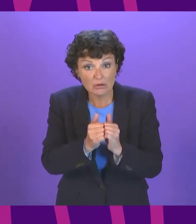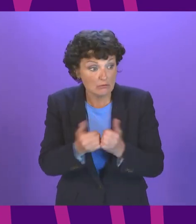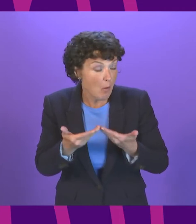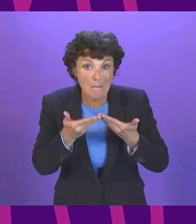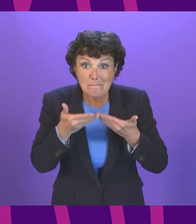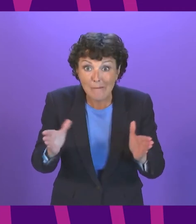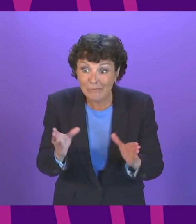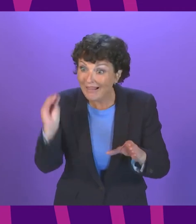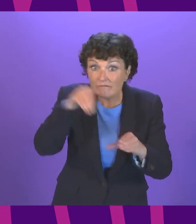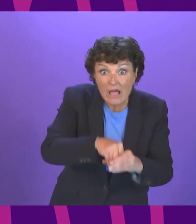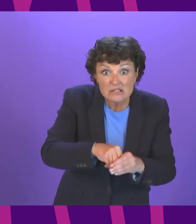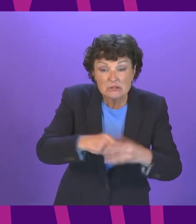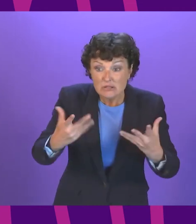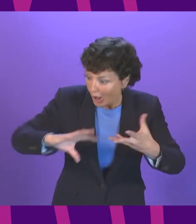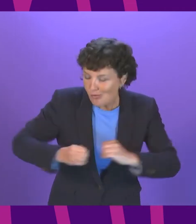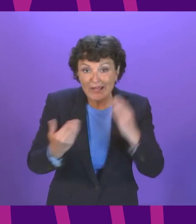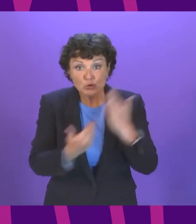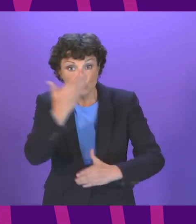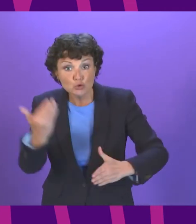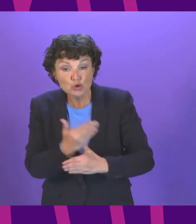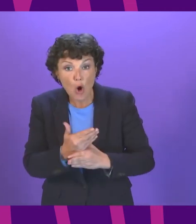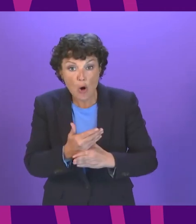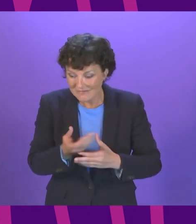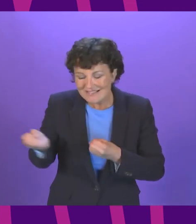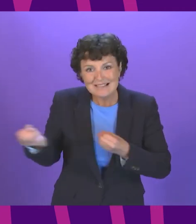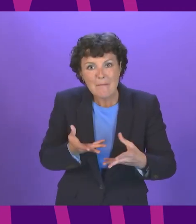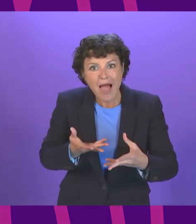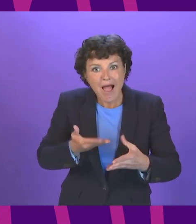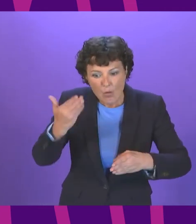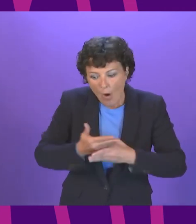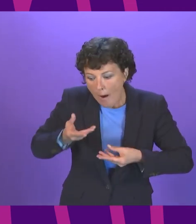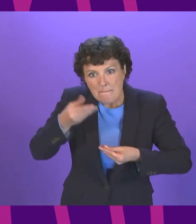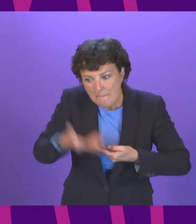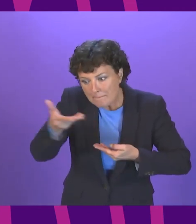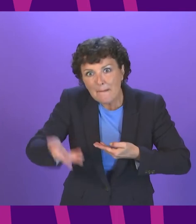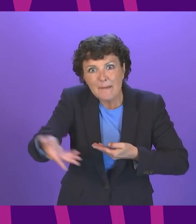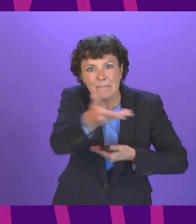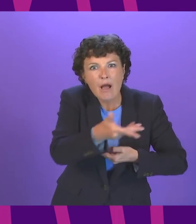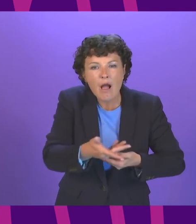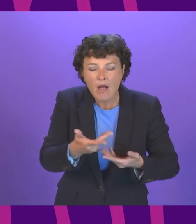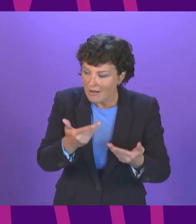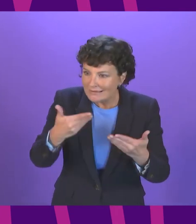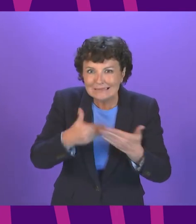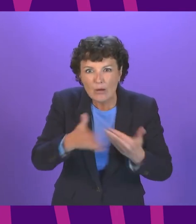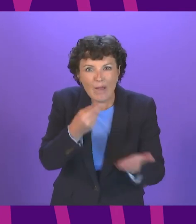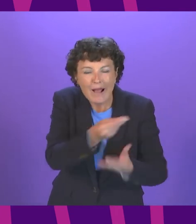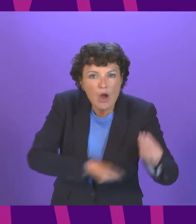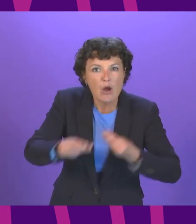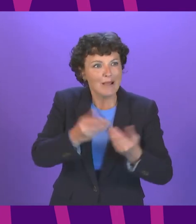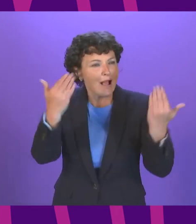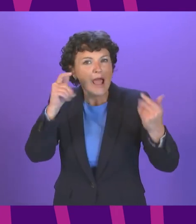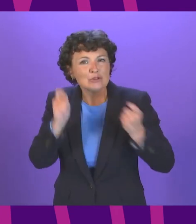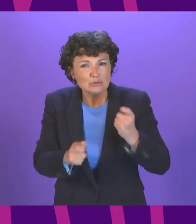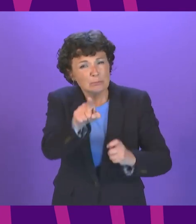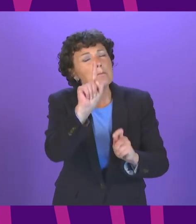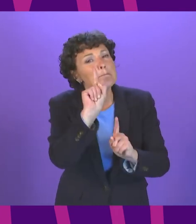us in private investment creating new jobs in the supply chain tackling the climate change and fuel poverty we need more homes but they